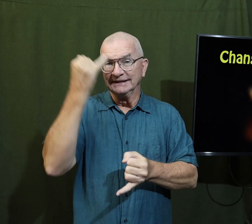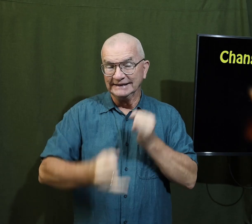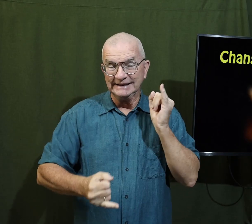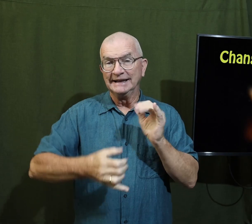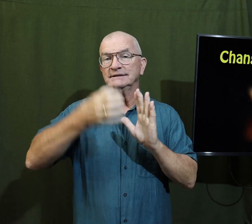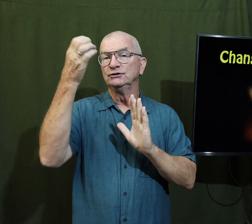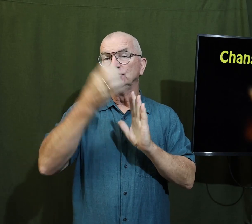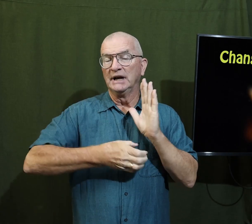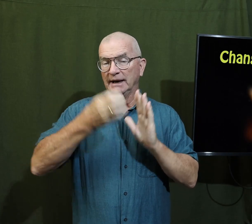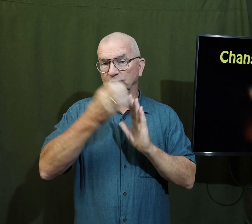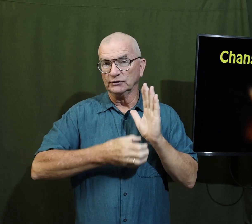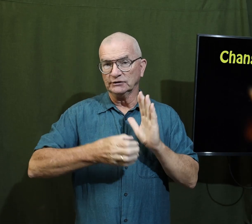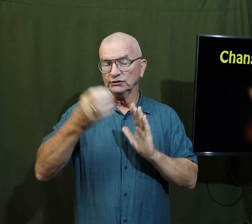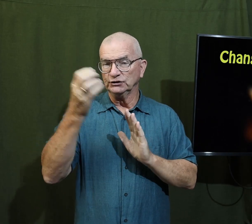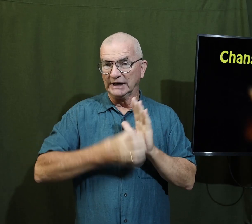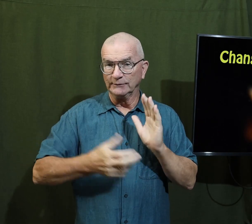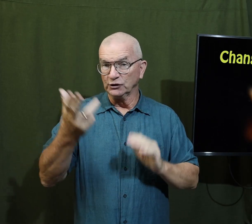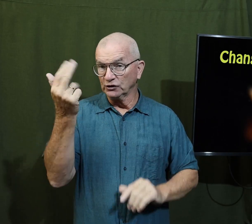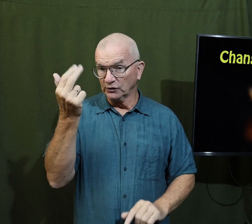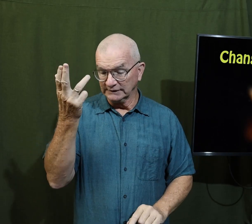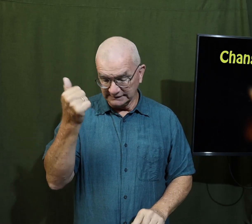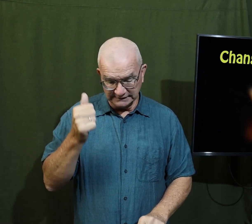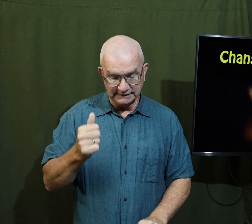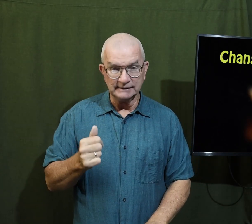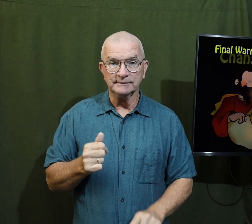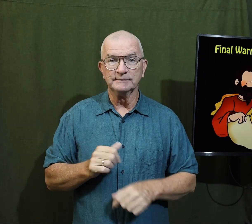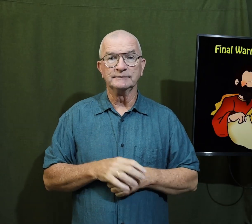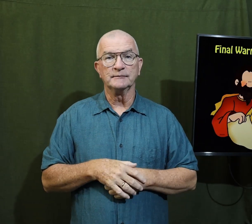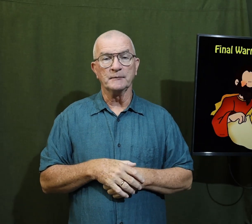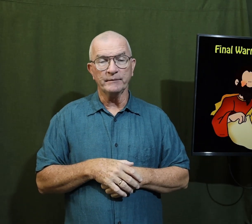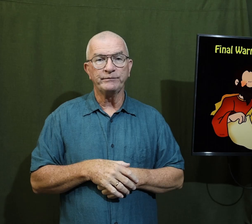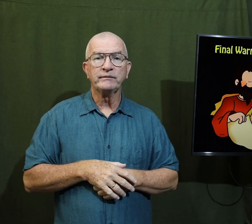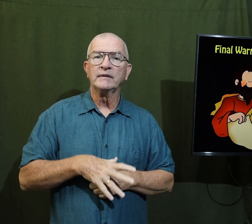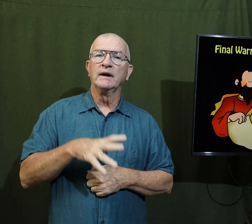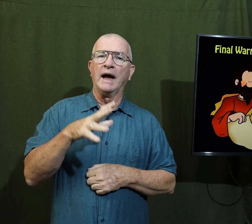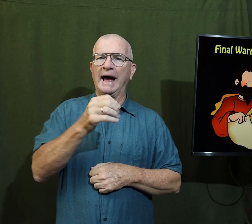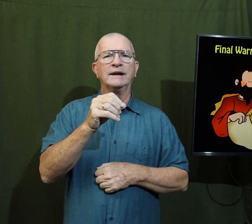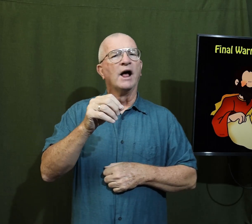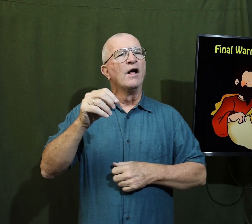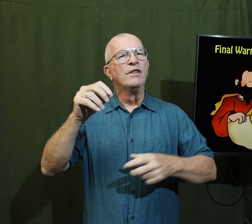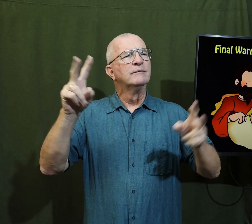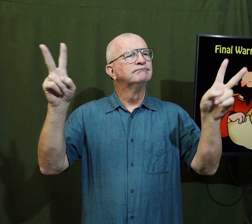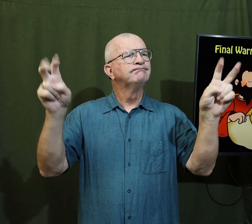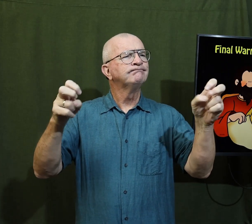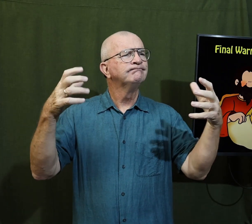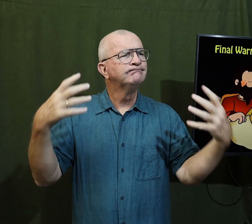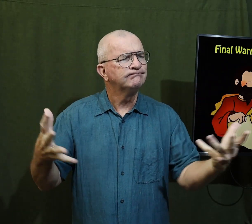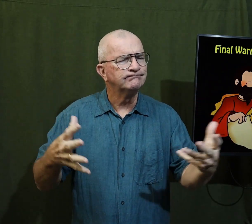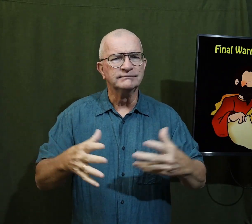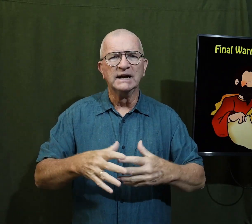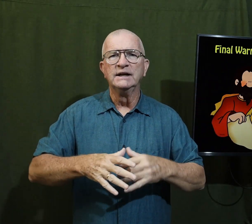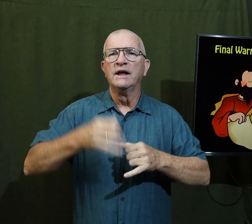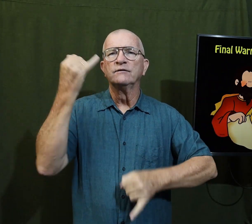This is the last chapter, chapter 13. The topic is what?